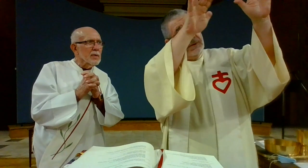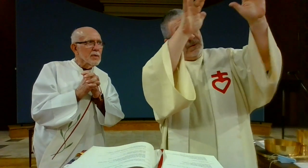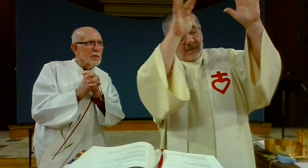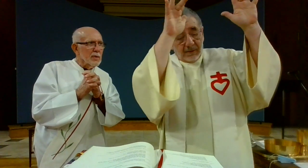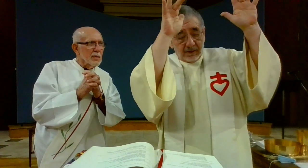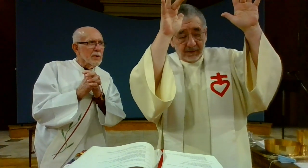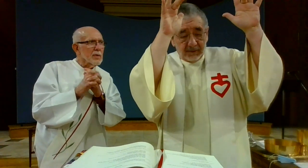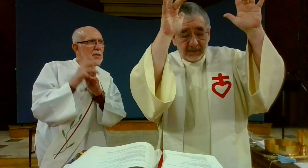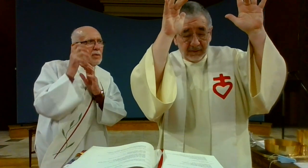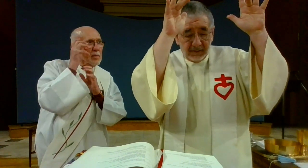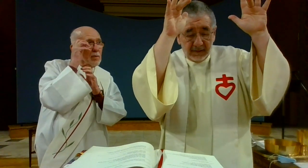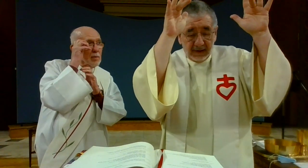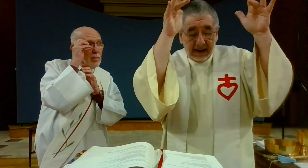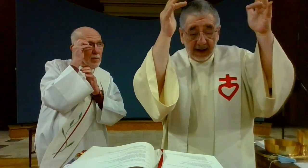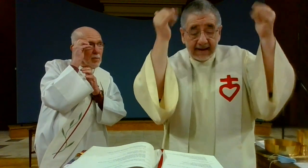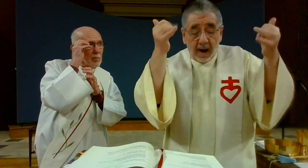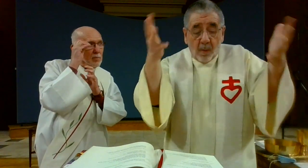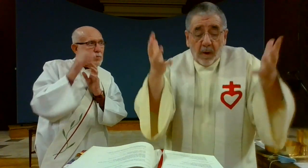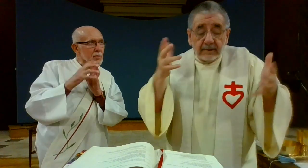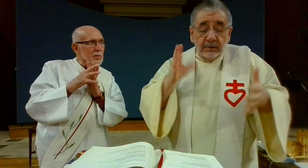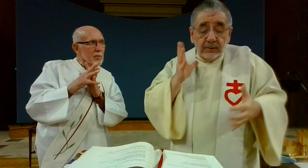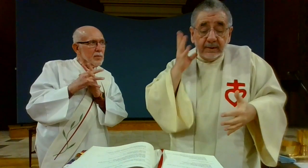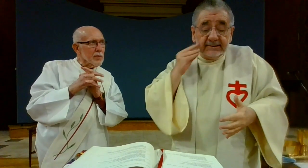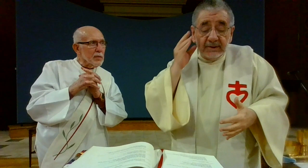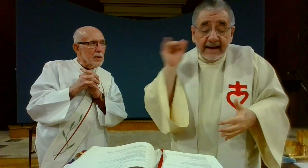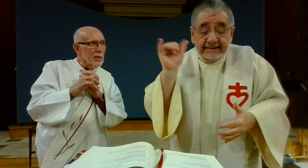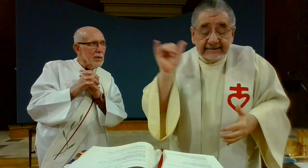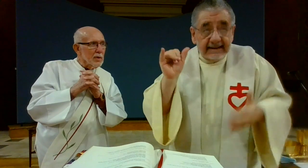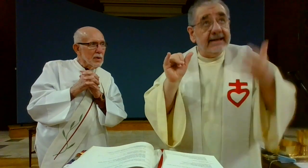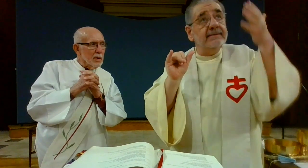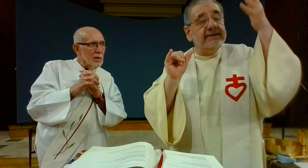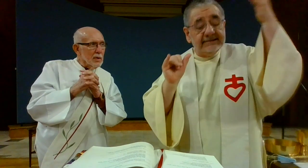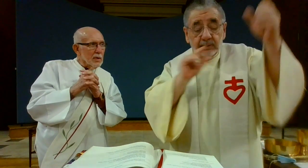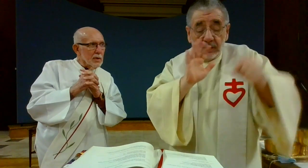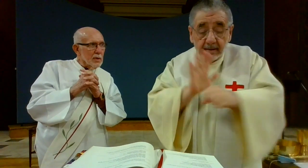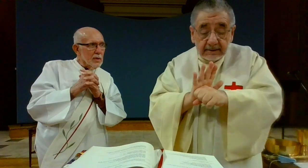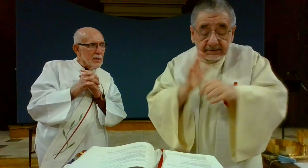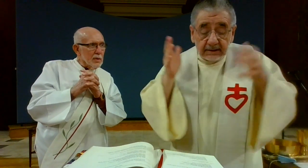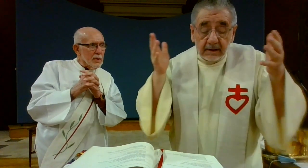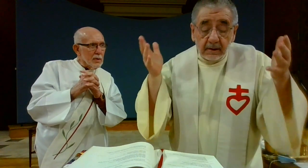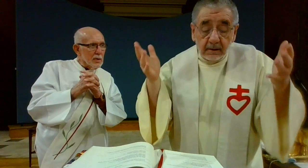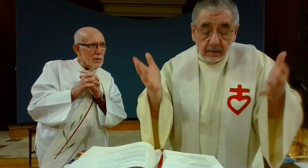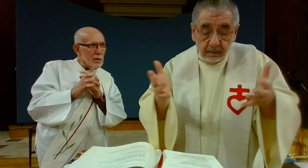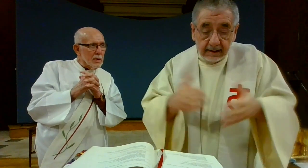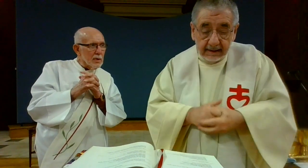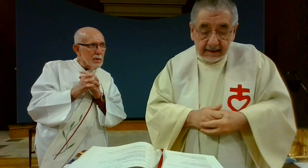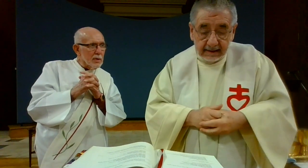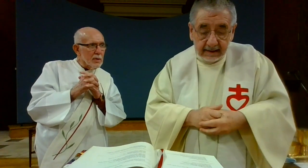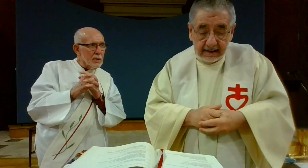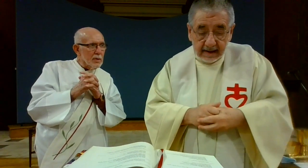may experience as He promised until the end of the